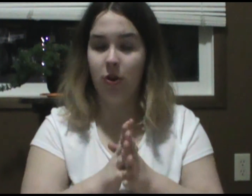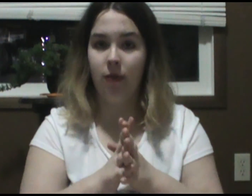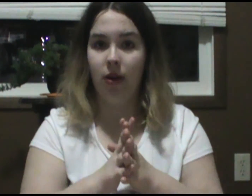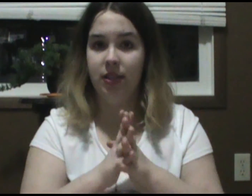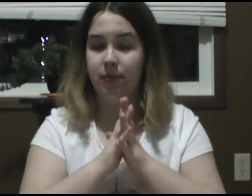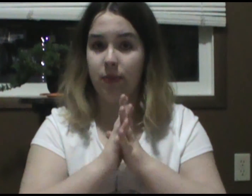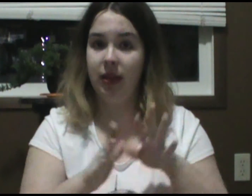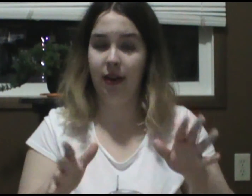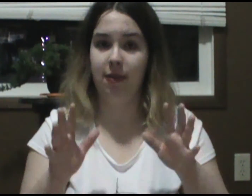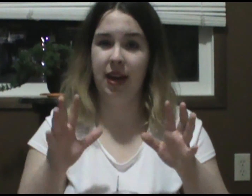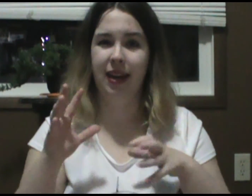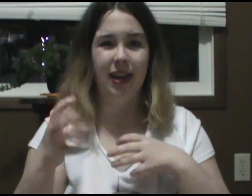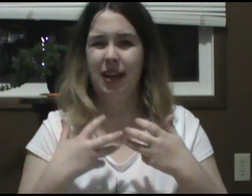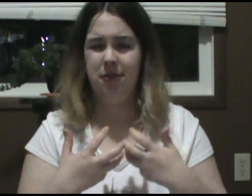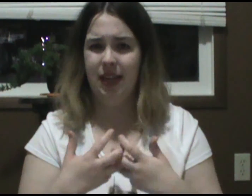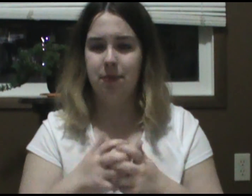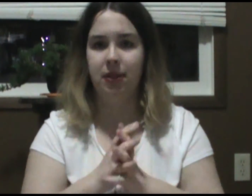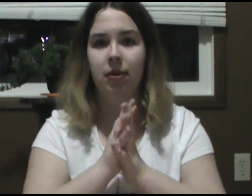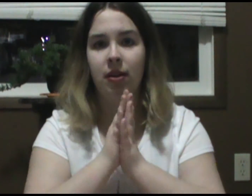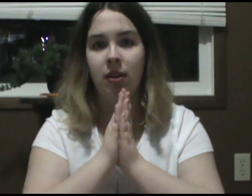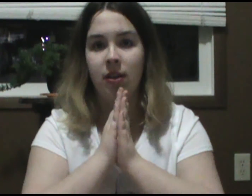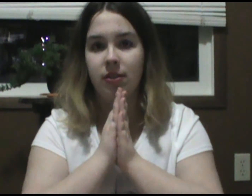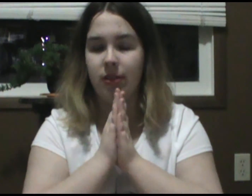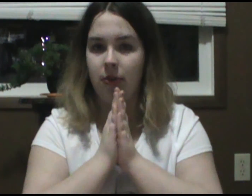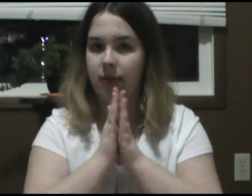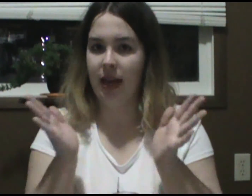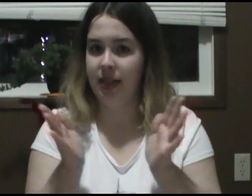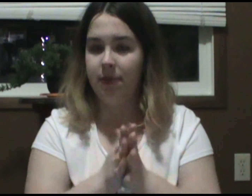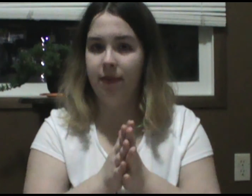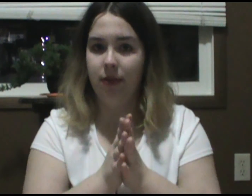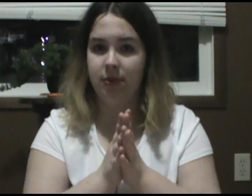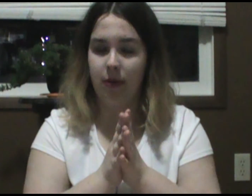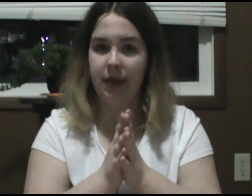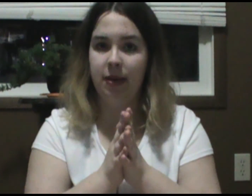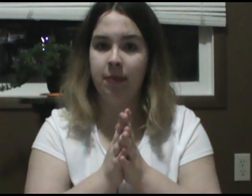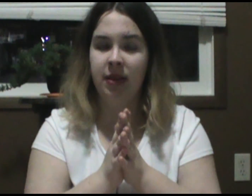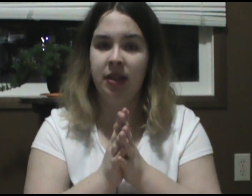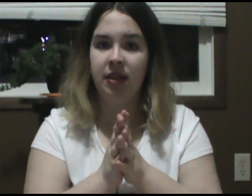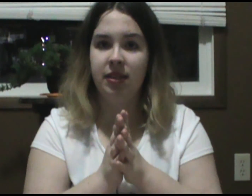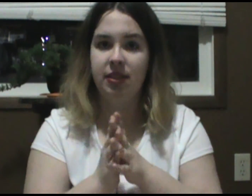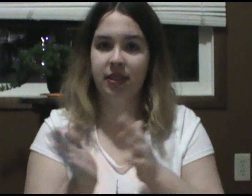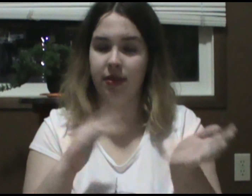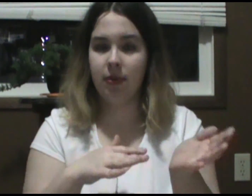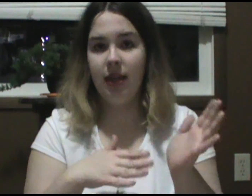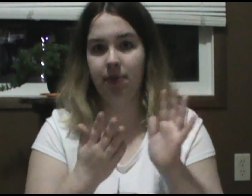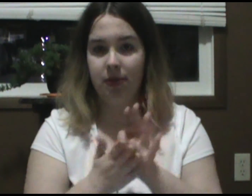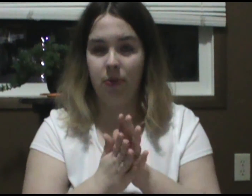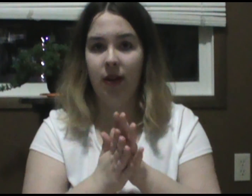overall this was a really entertaining and interesting episode. So yeah that's my view of Scorpion. Season 3 episode 12